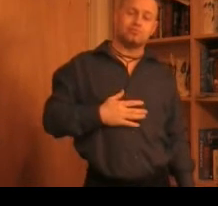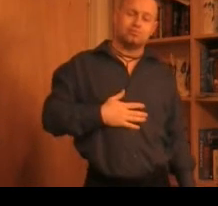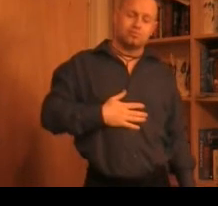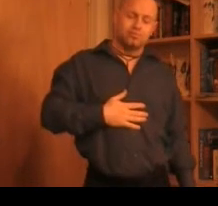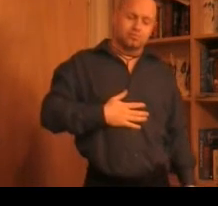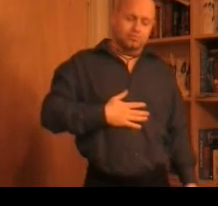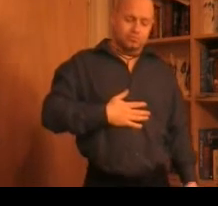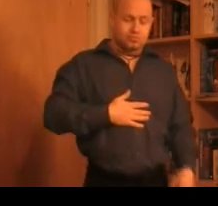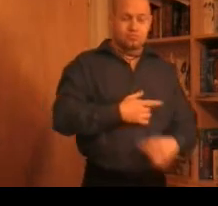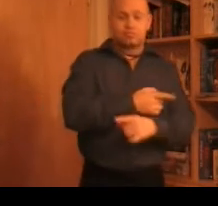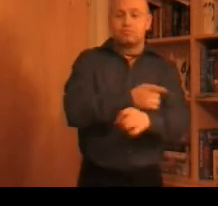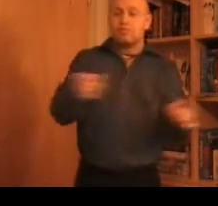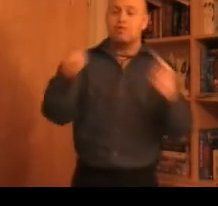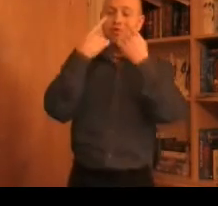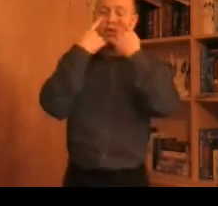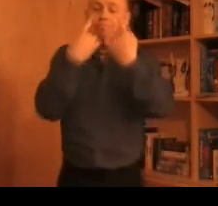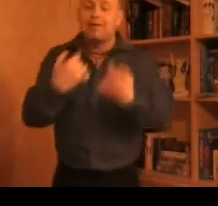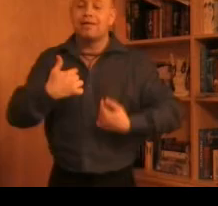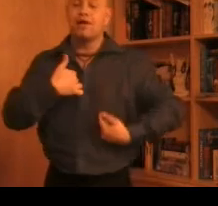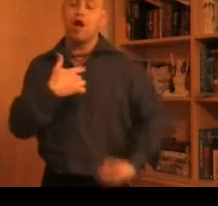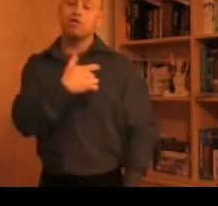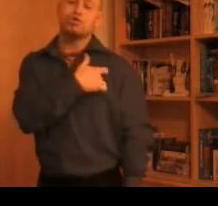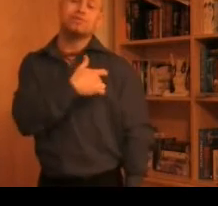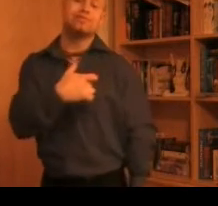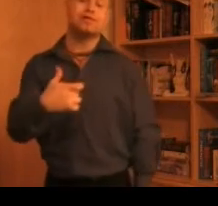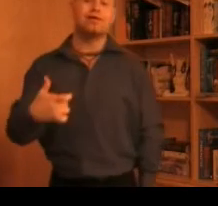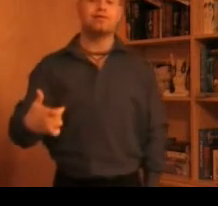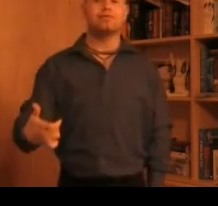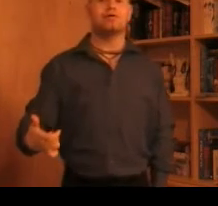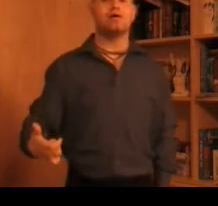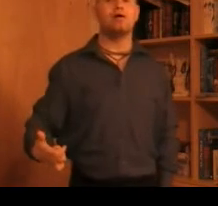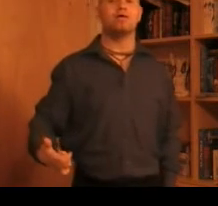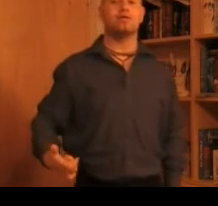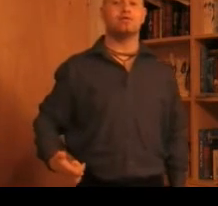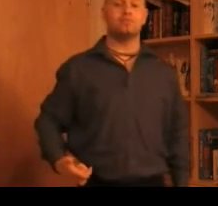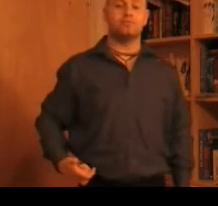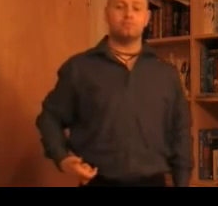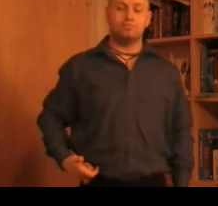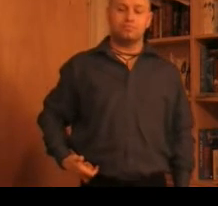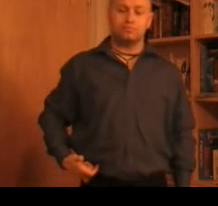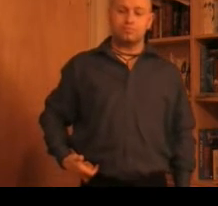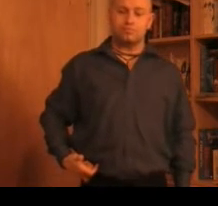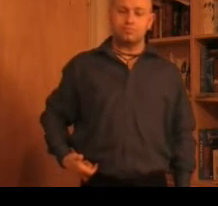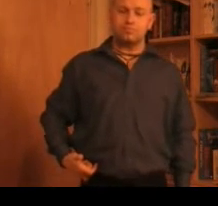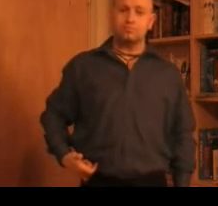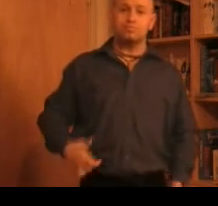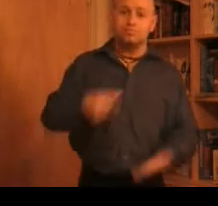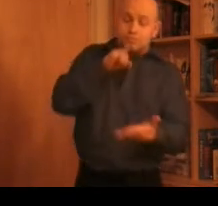Don't cry for me Argentina The truth is